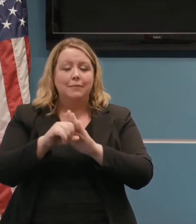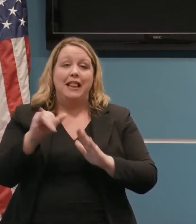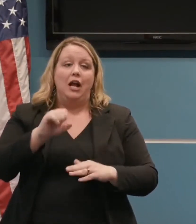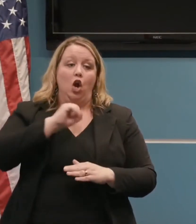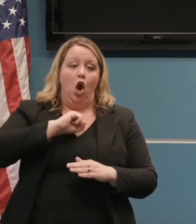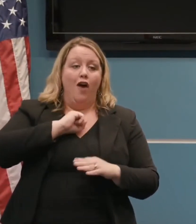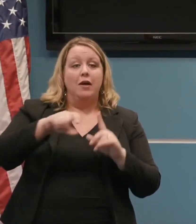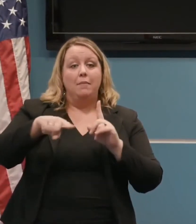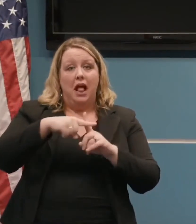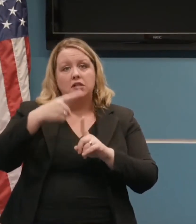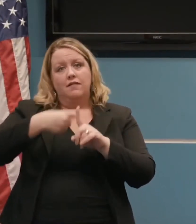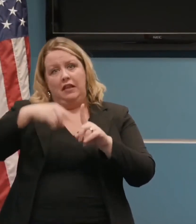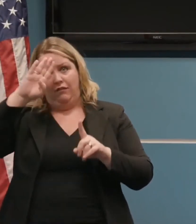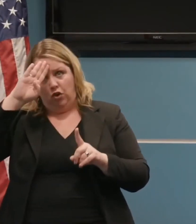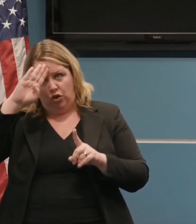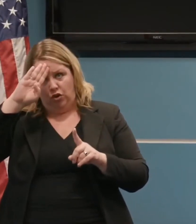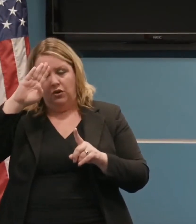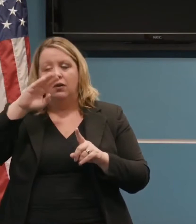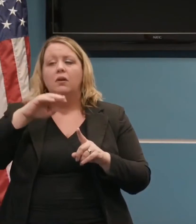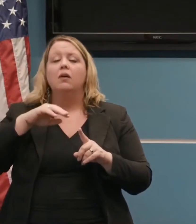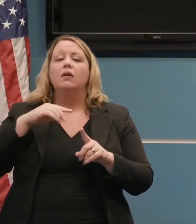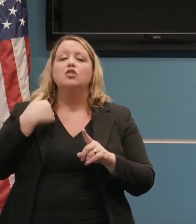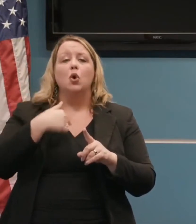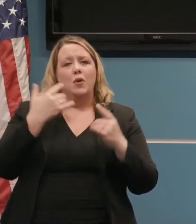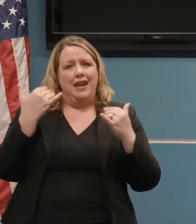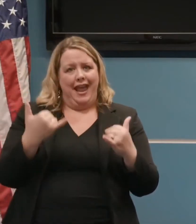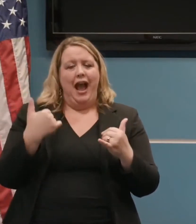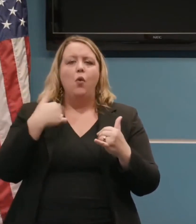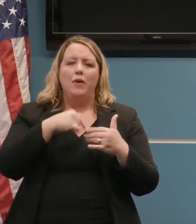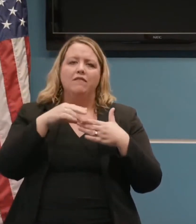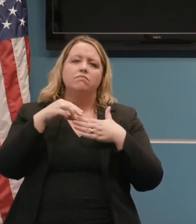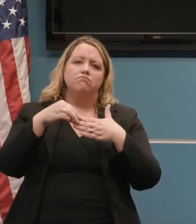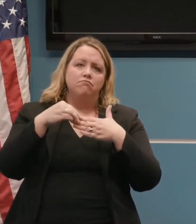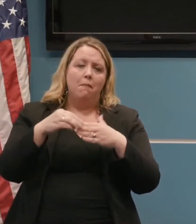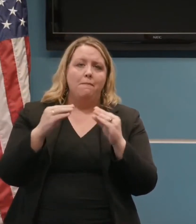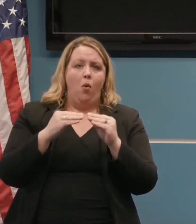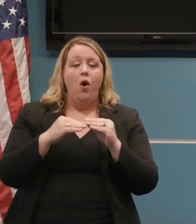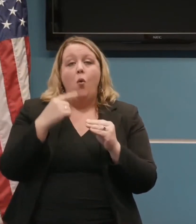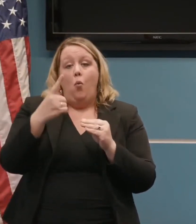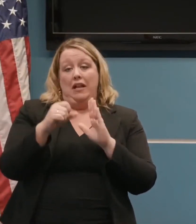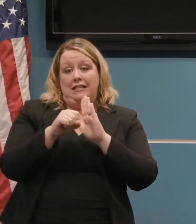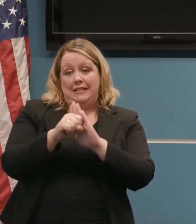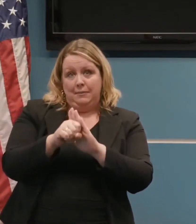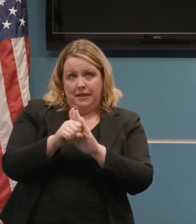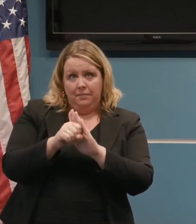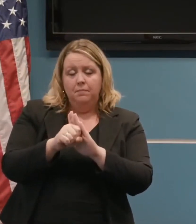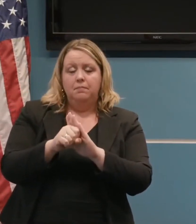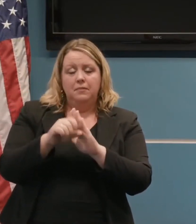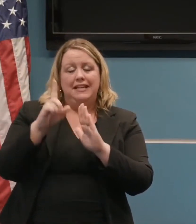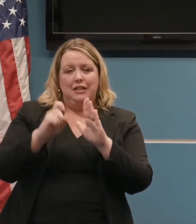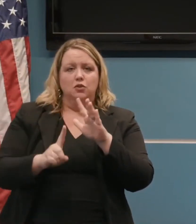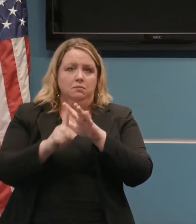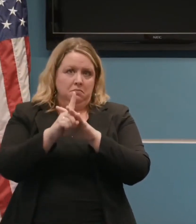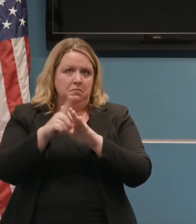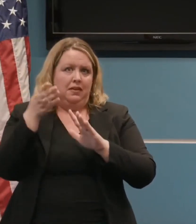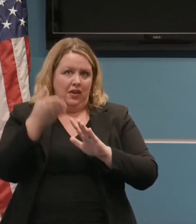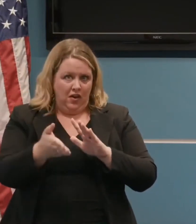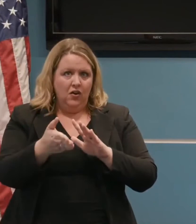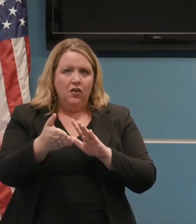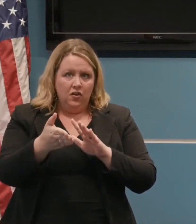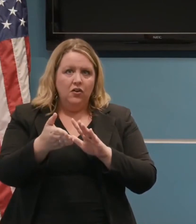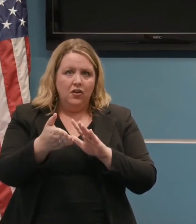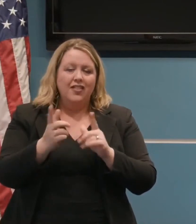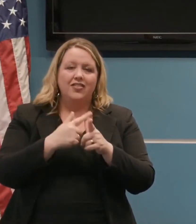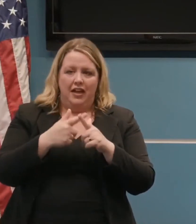and fever. We've relaxed that now so that only one symptom needs to be exhibited